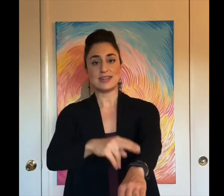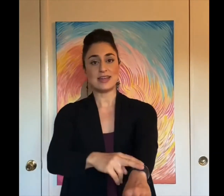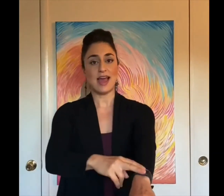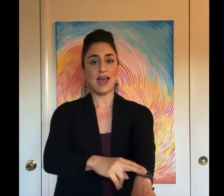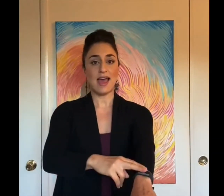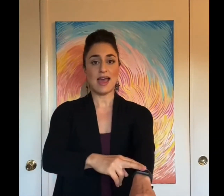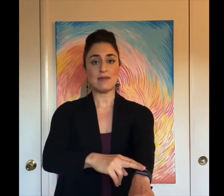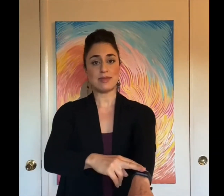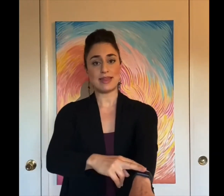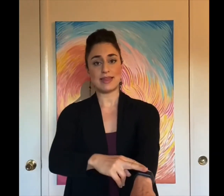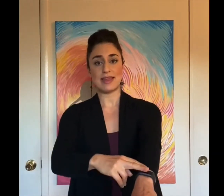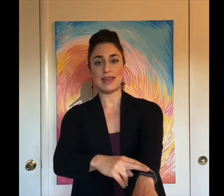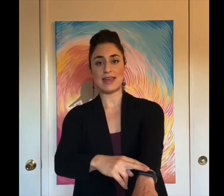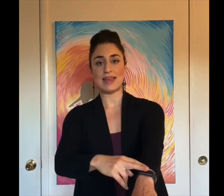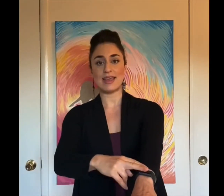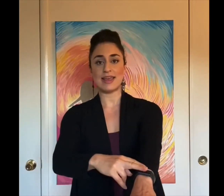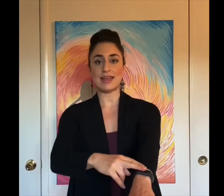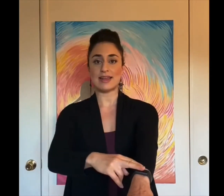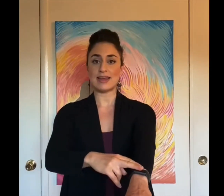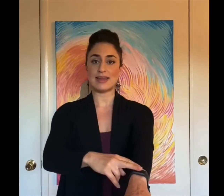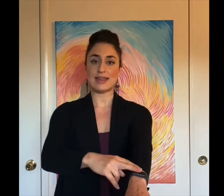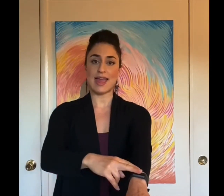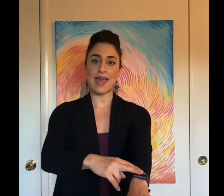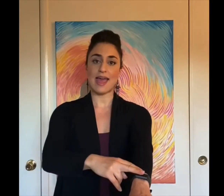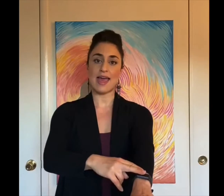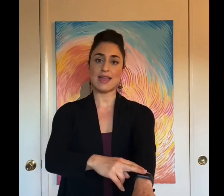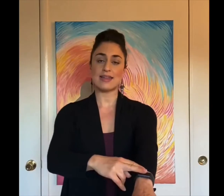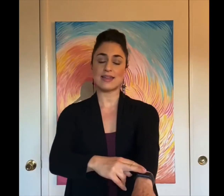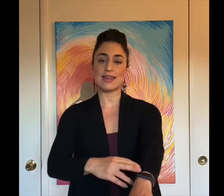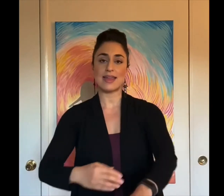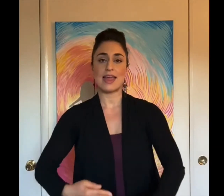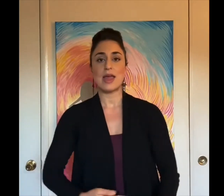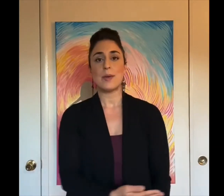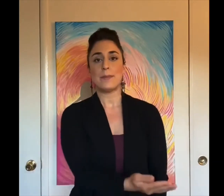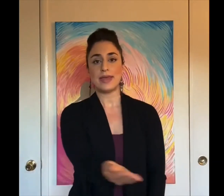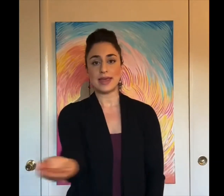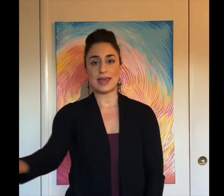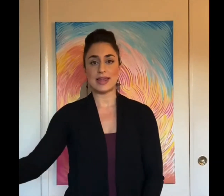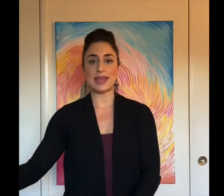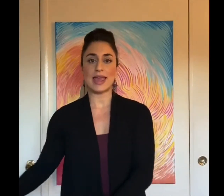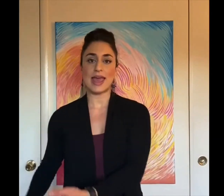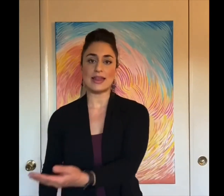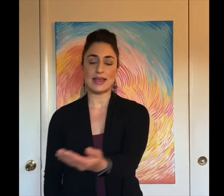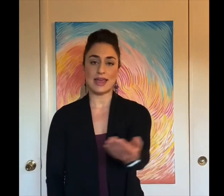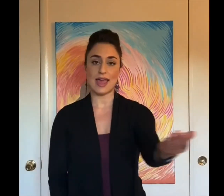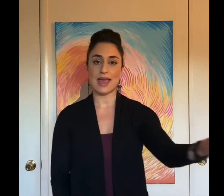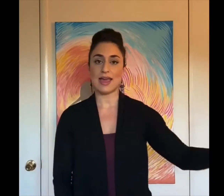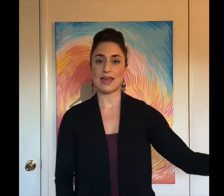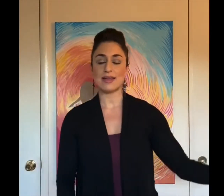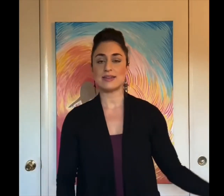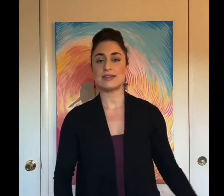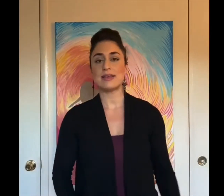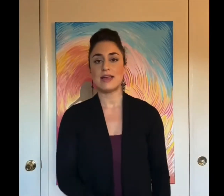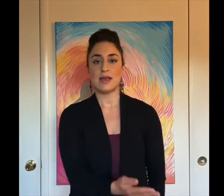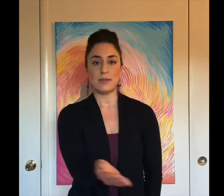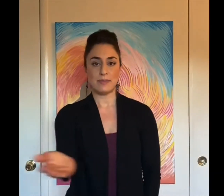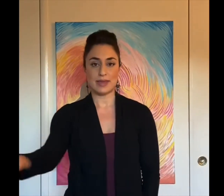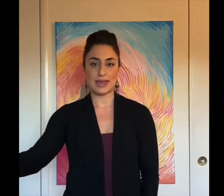time is in his hands Beginning and the end Beginning